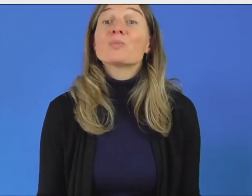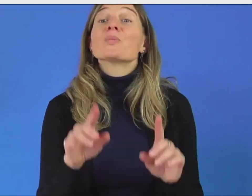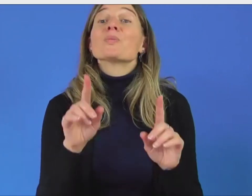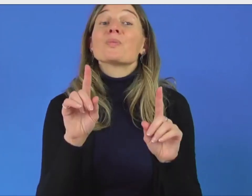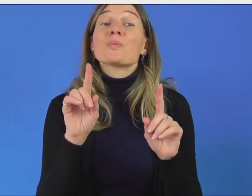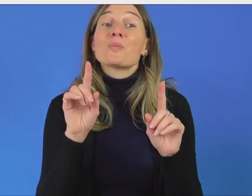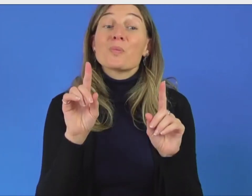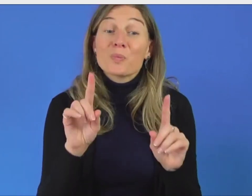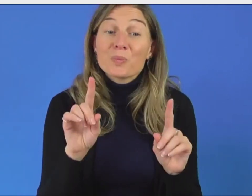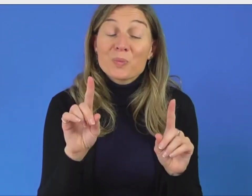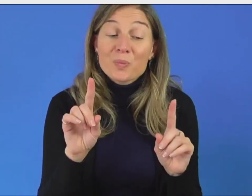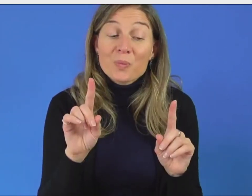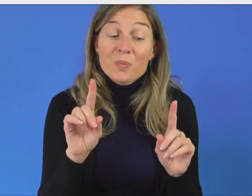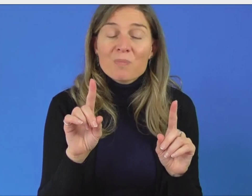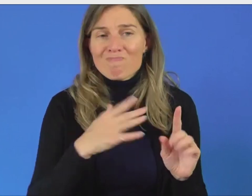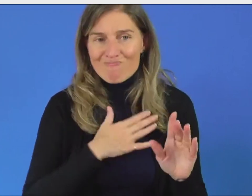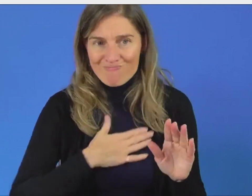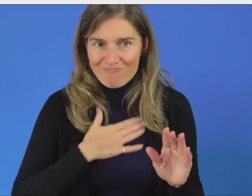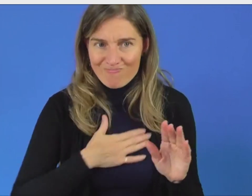speak directly to the audience.